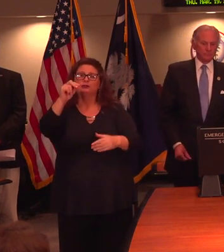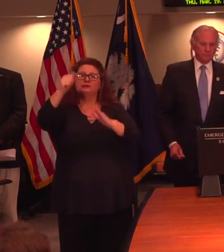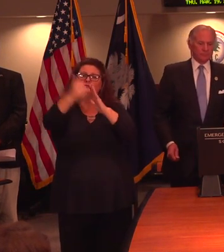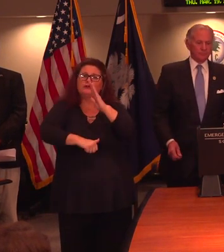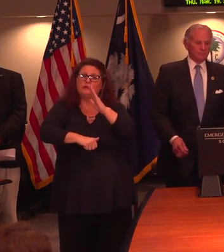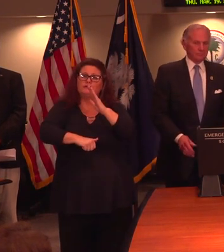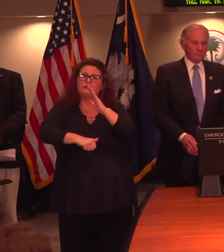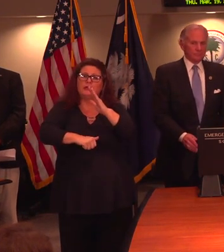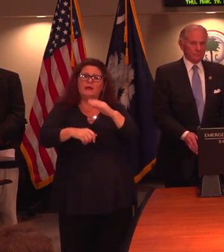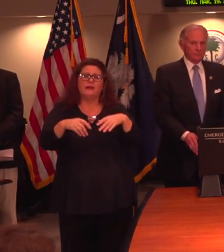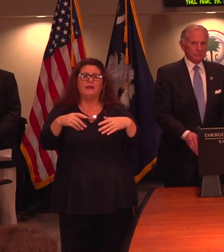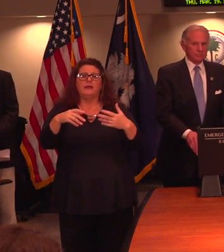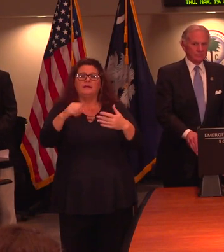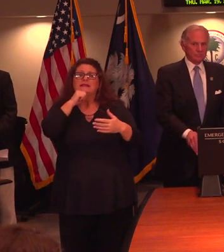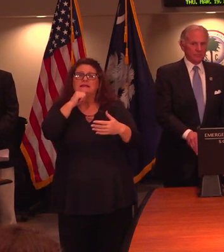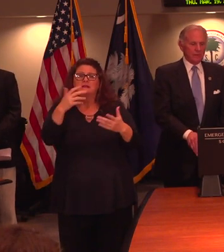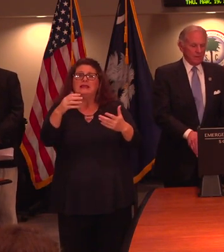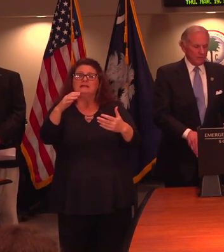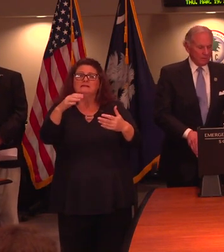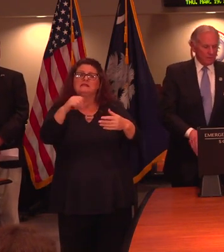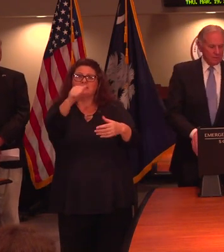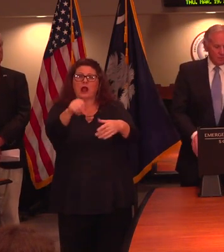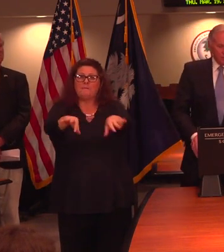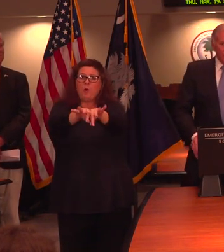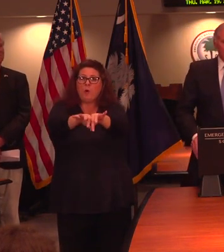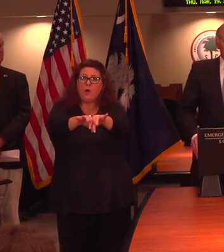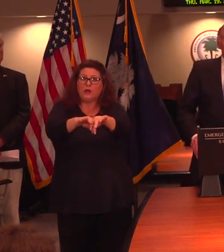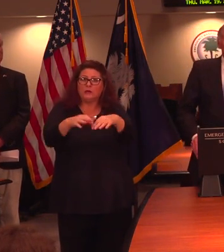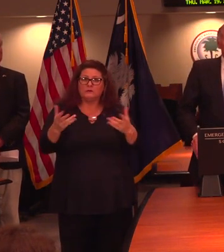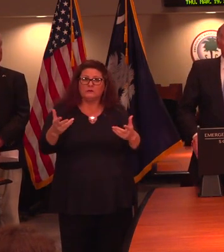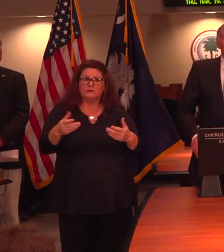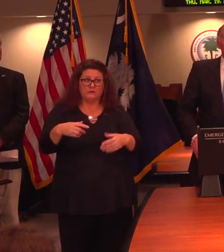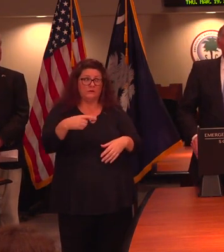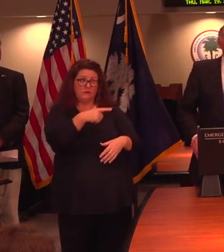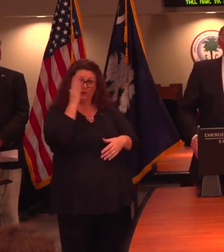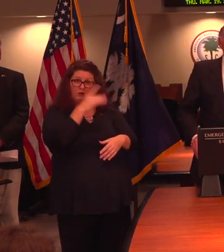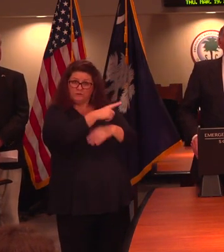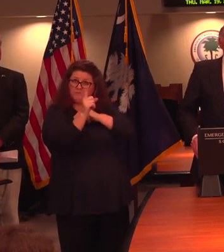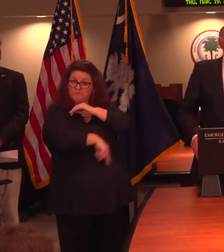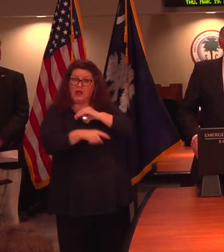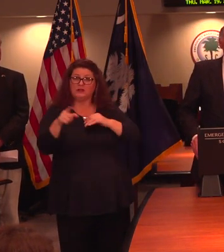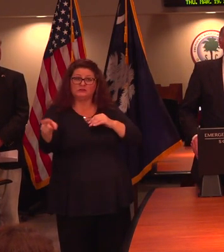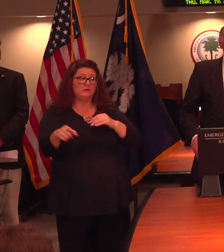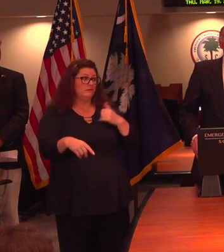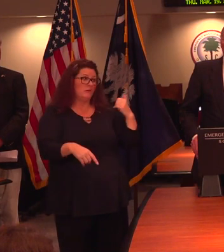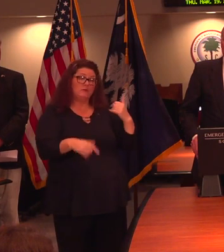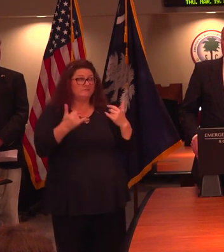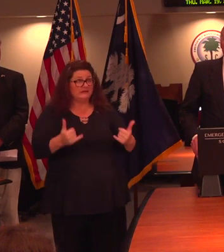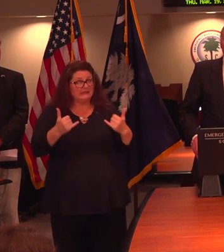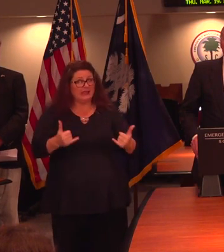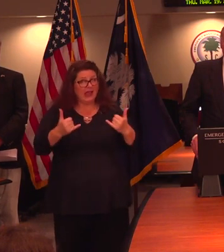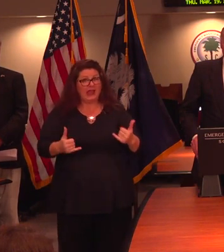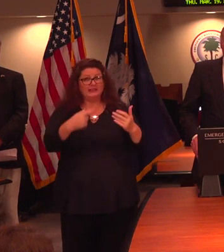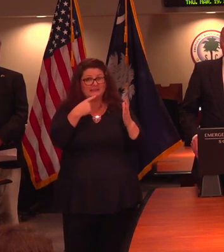anyone, any hospital, and what happens if they don't? Well, we are, this is a part of the executive order today, and we